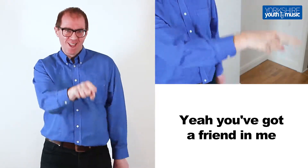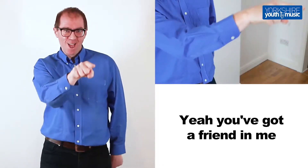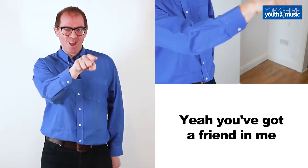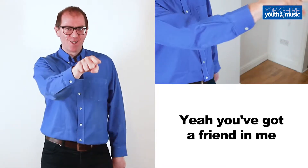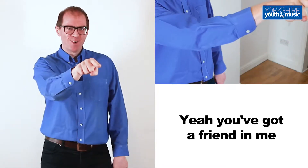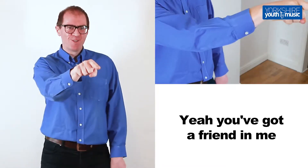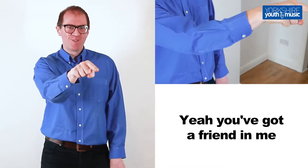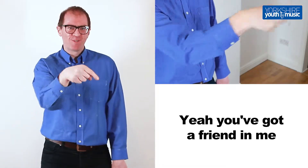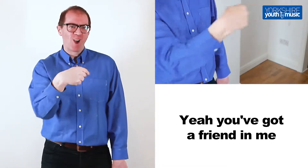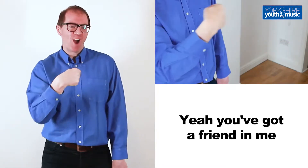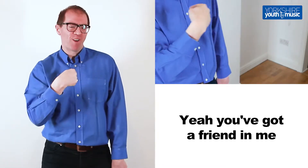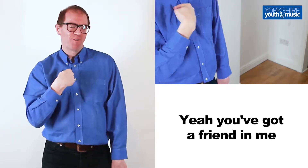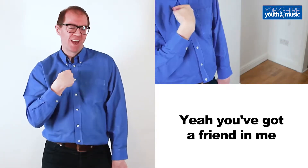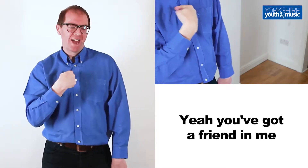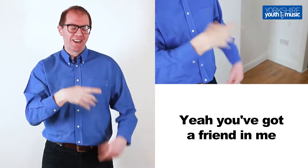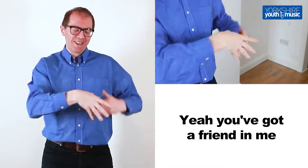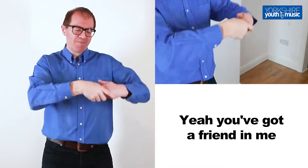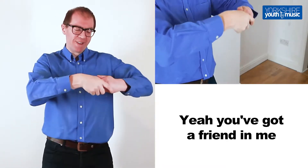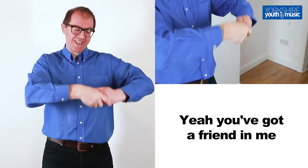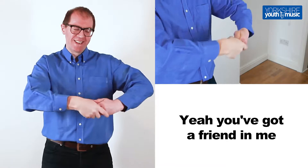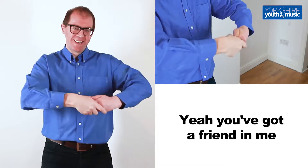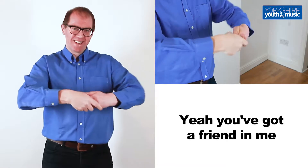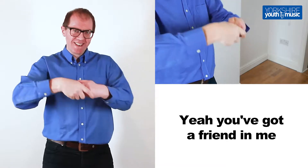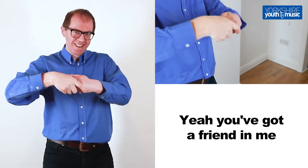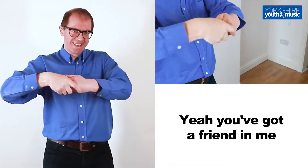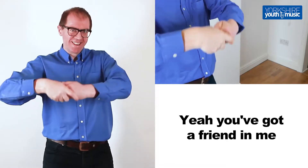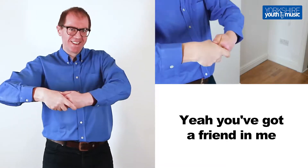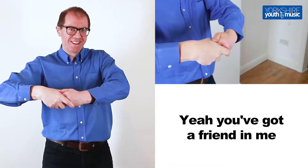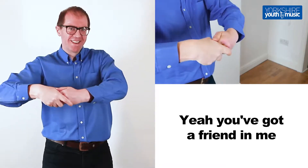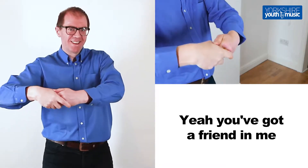Yeah, you've got a friend in me